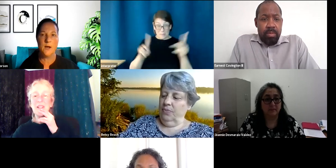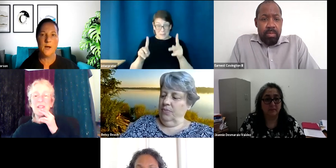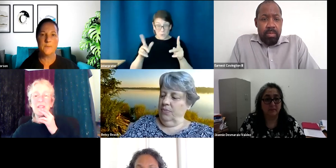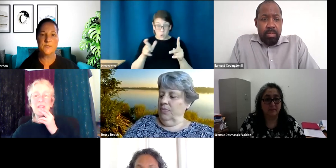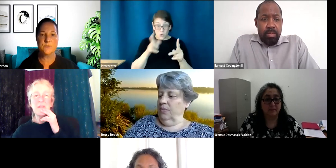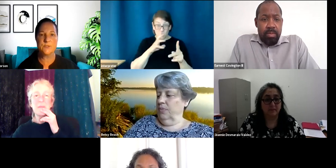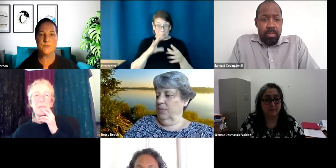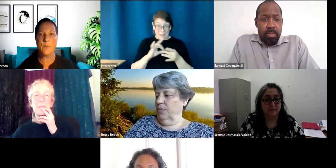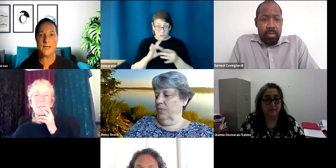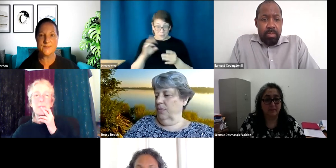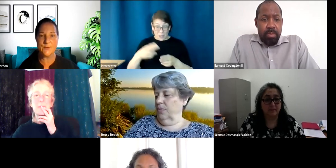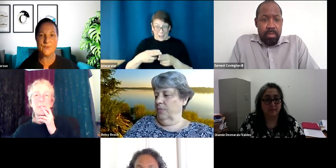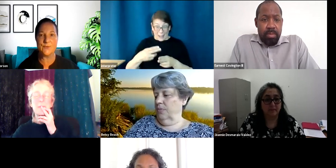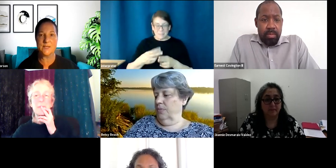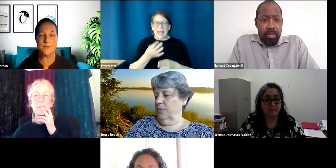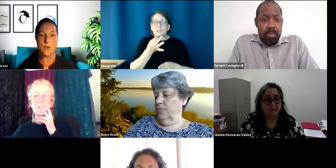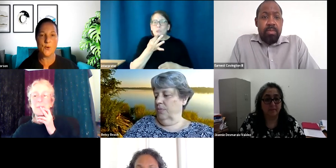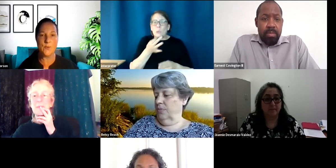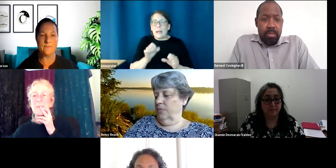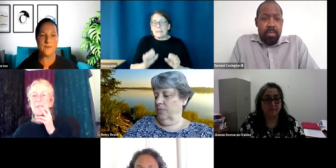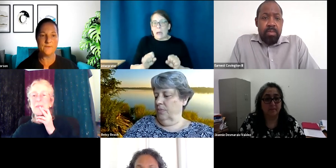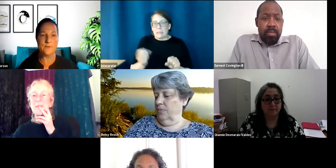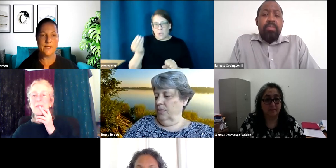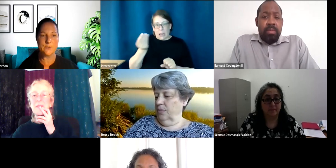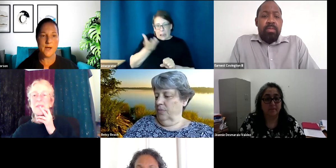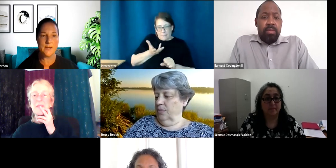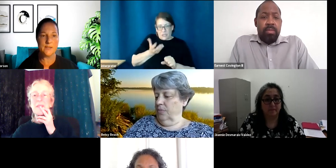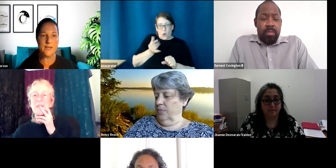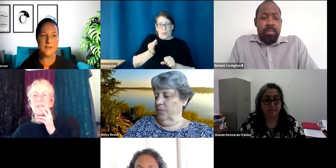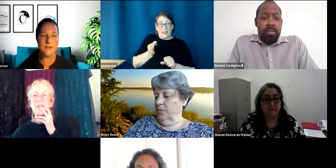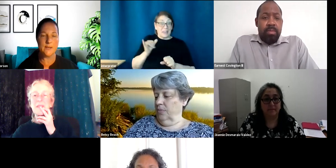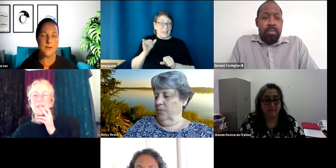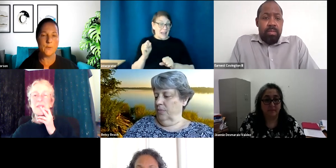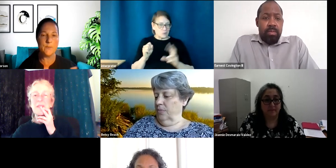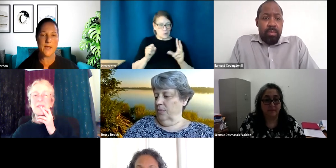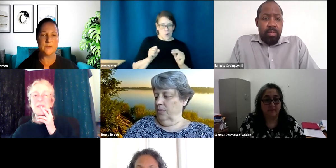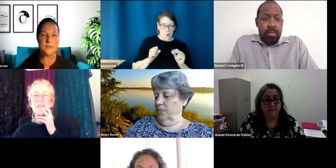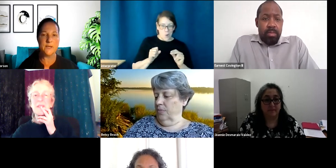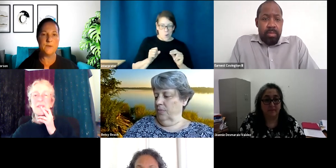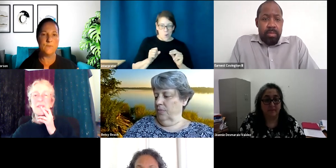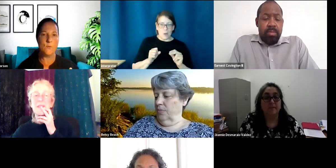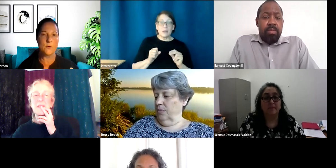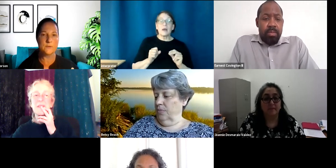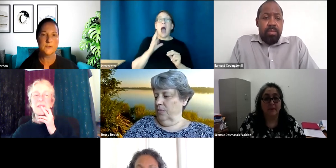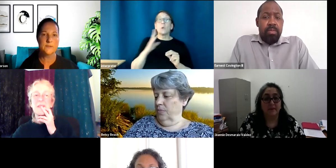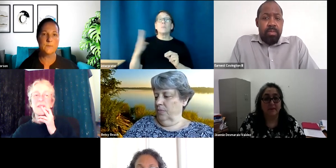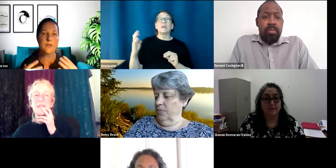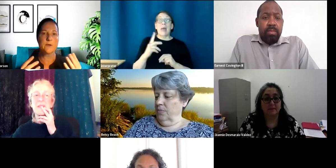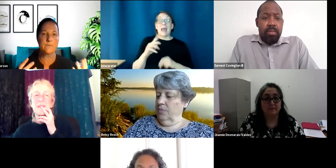as soon as possible, if you can let me know if they're in or not. And again, I'll be back the Monday before that we can